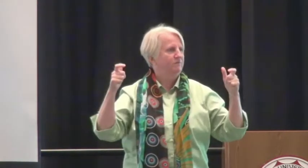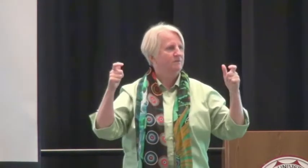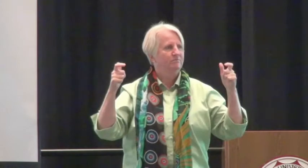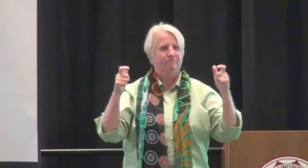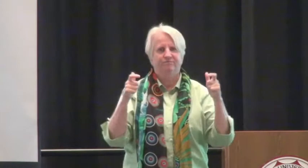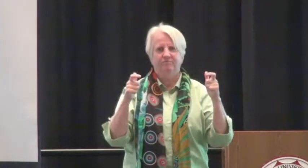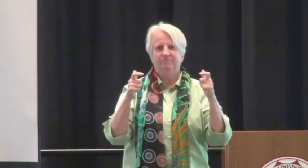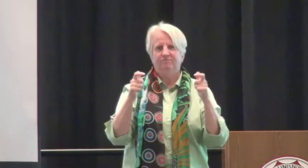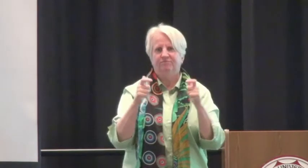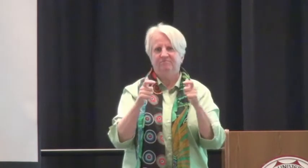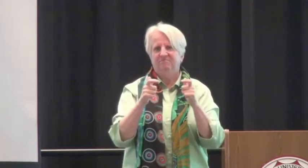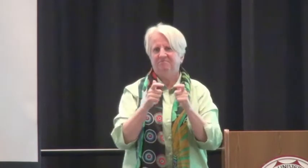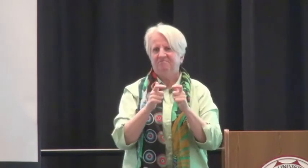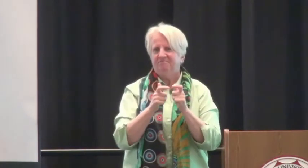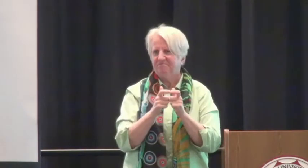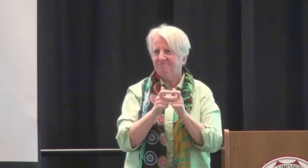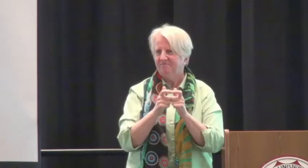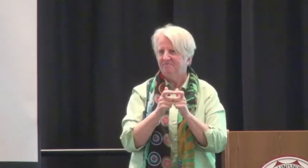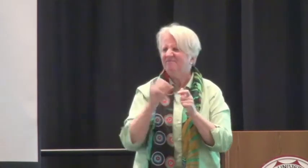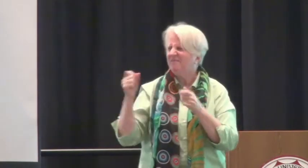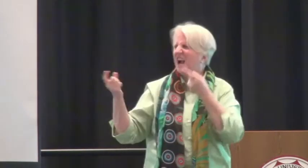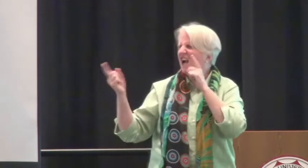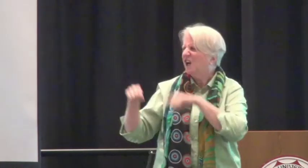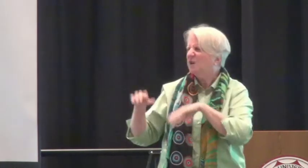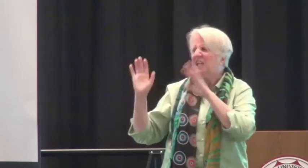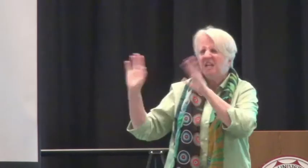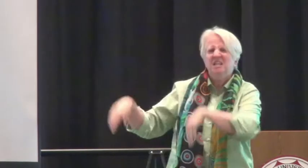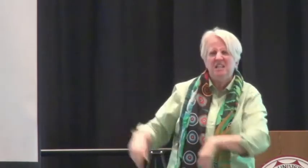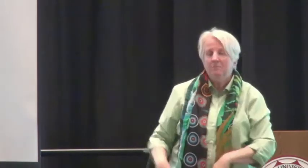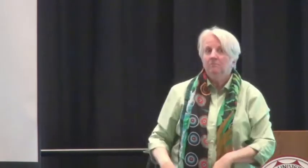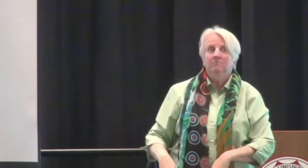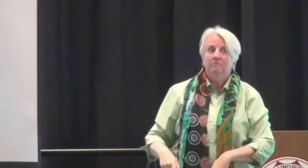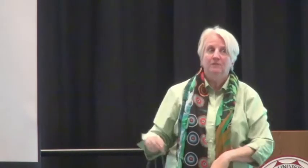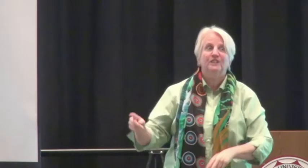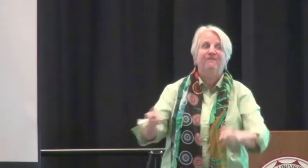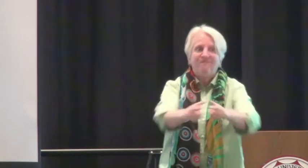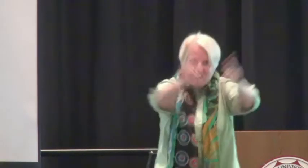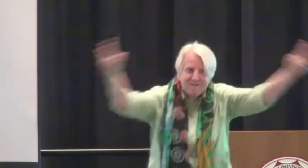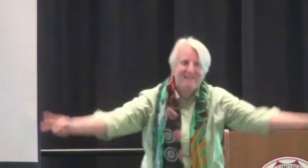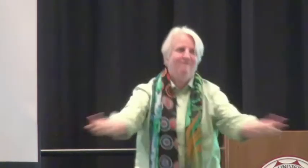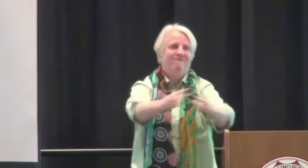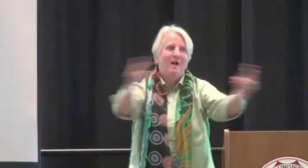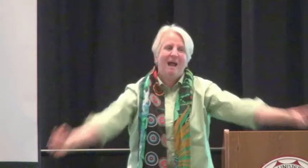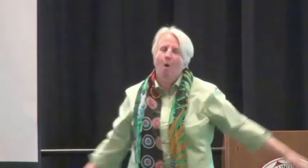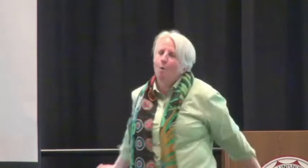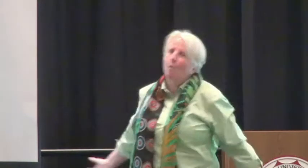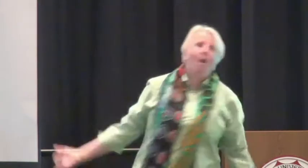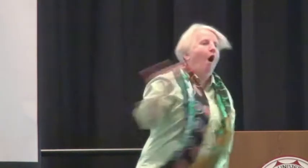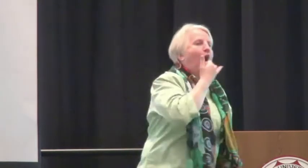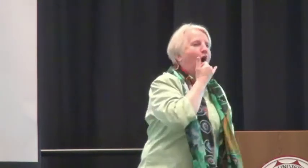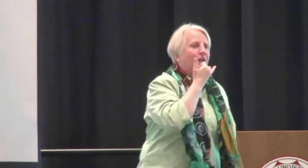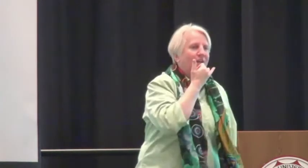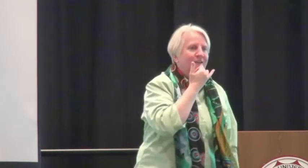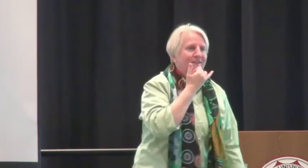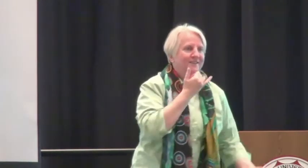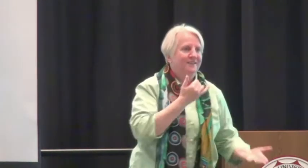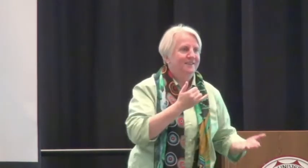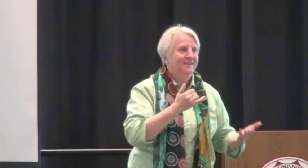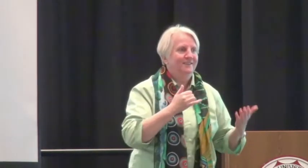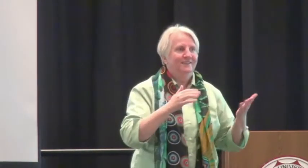And we realized as we age that perhaps the number of people who would attend our memorial service would be smaller. But look at all